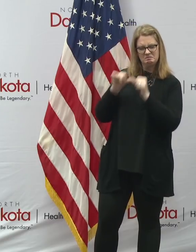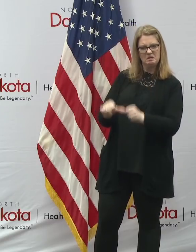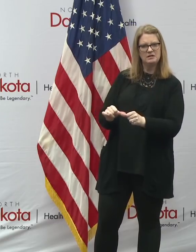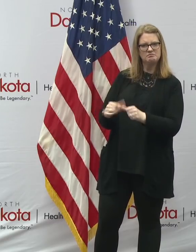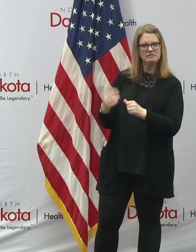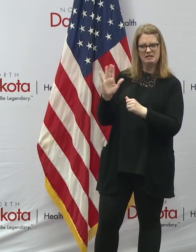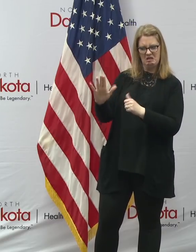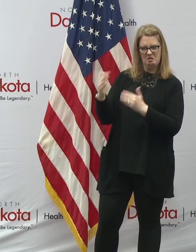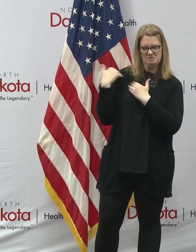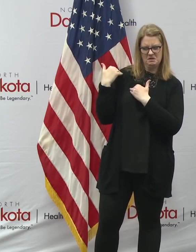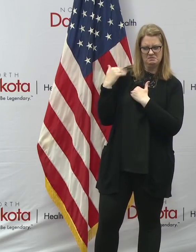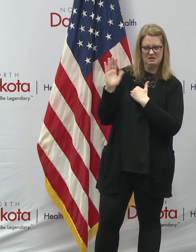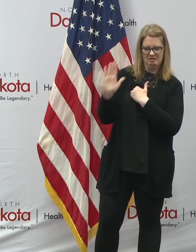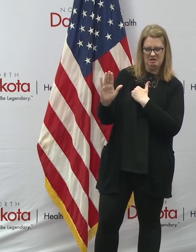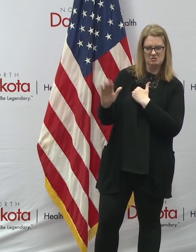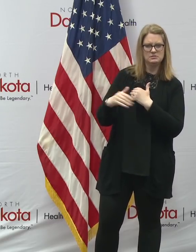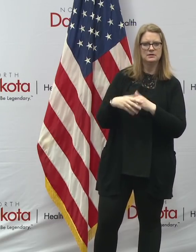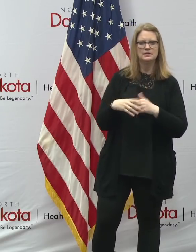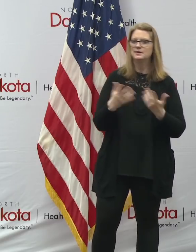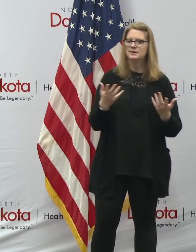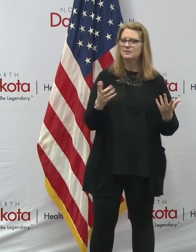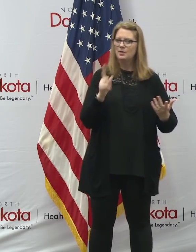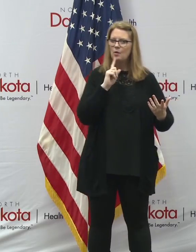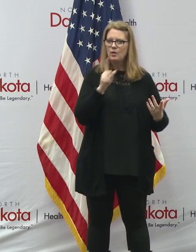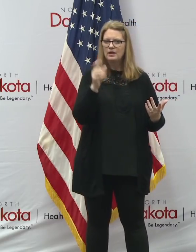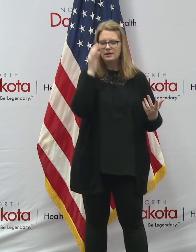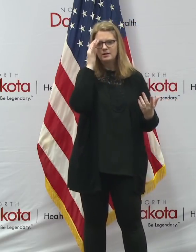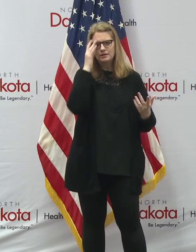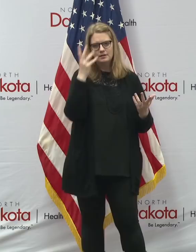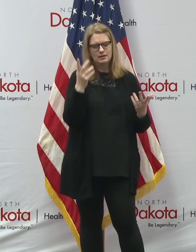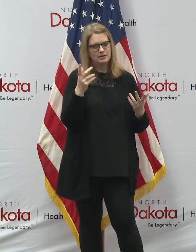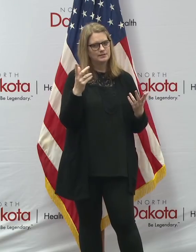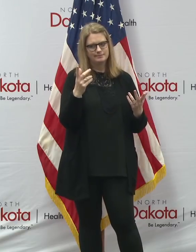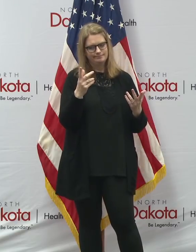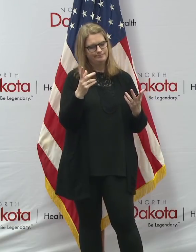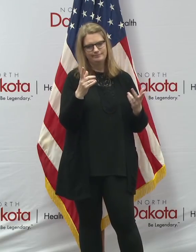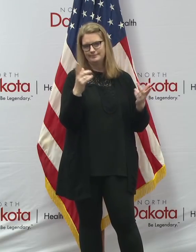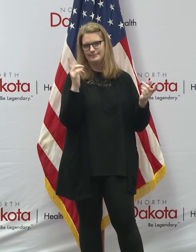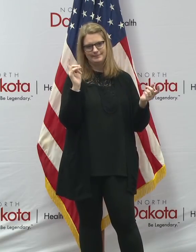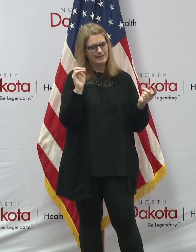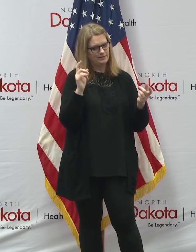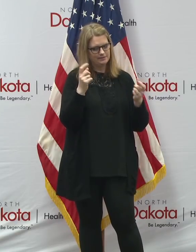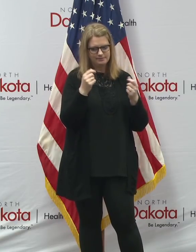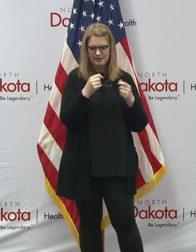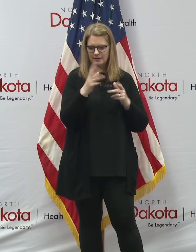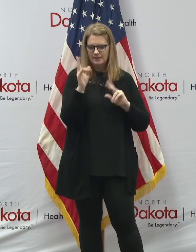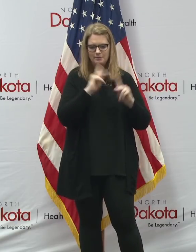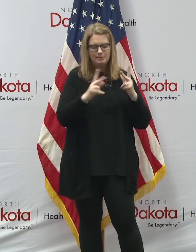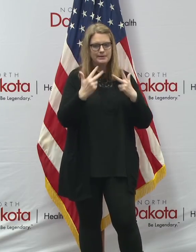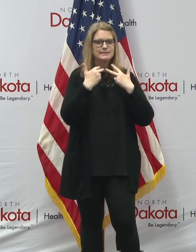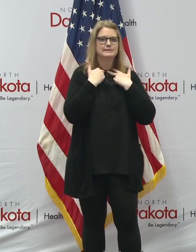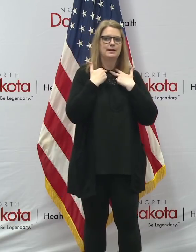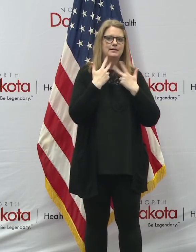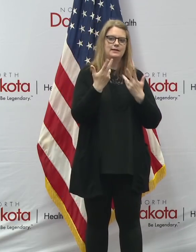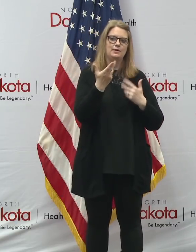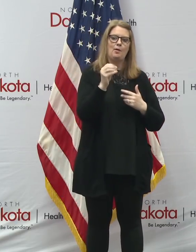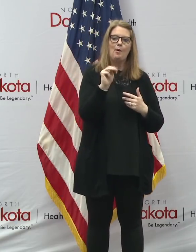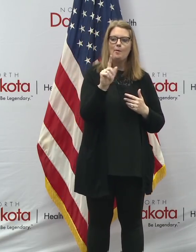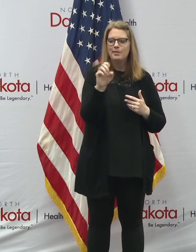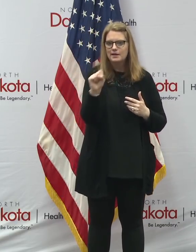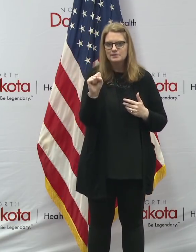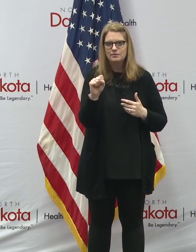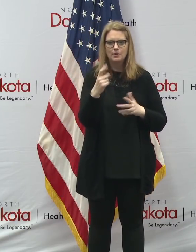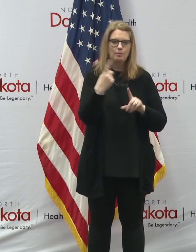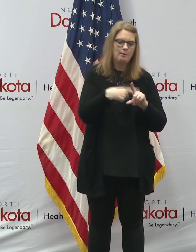individual. But reality, homelessness, there's churn in homelessness. People become homeless for a month or two until they find